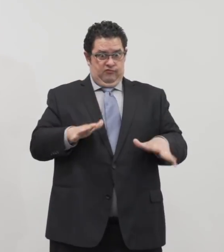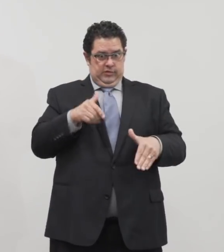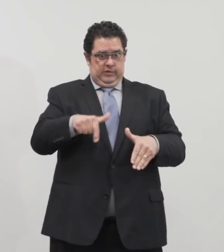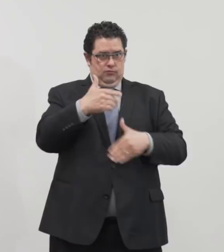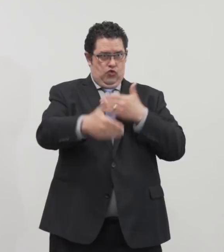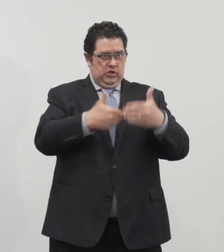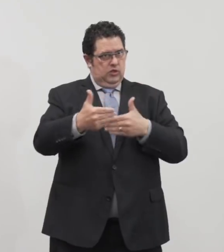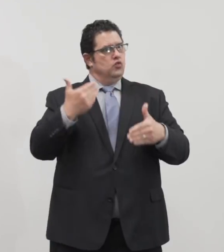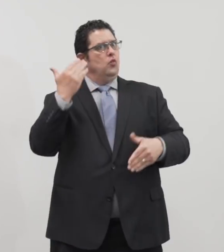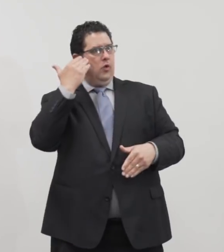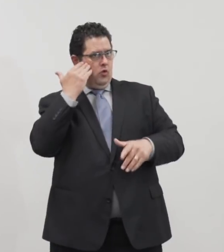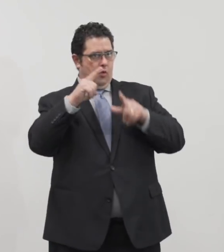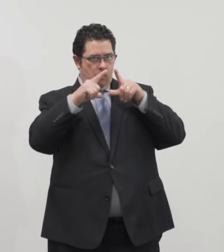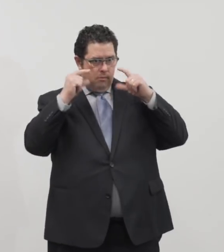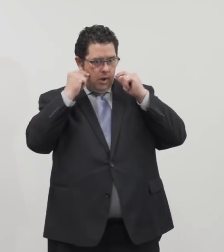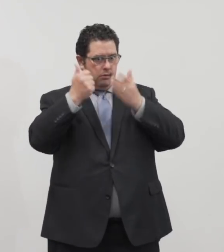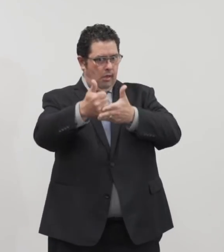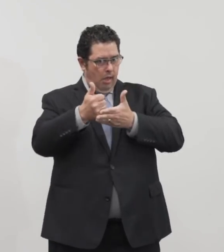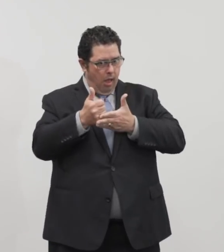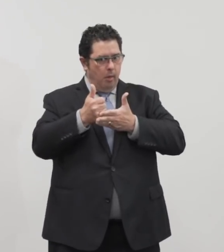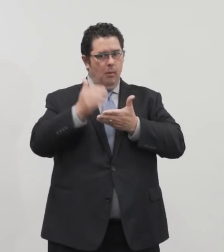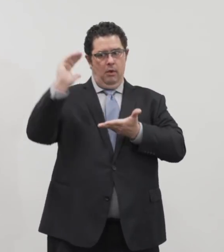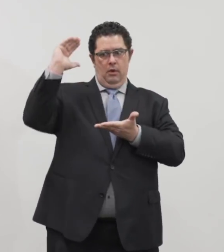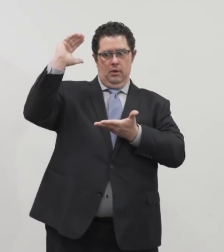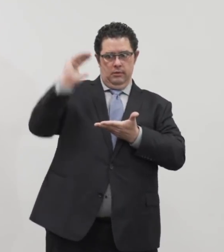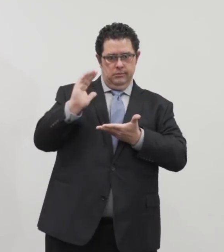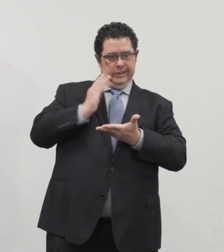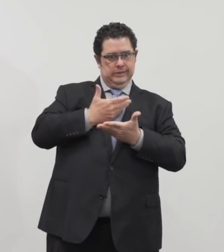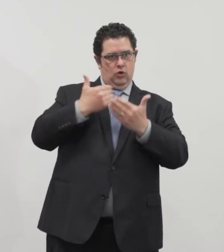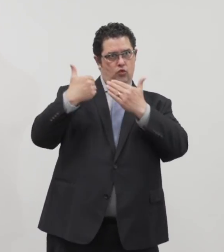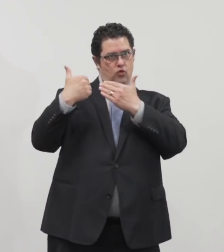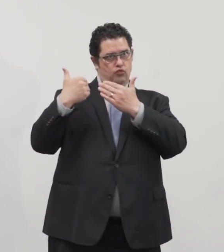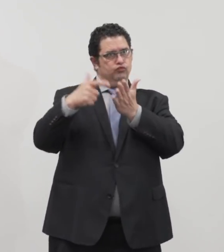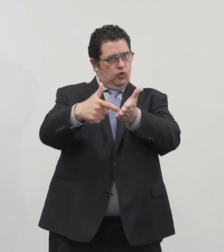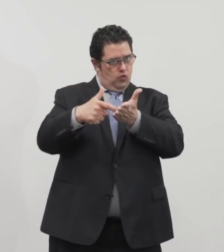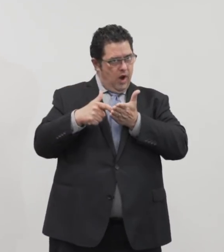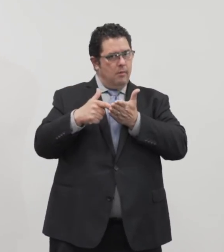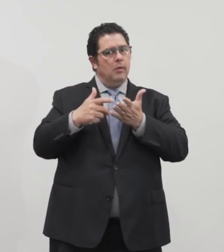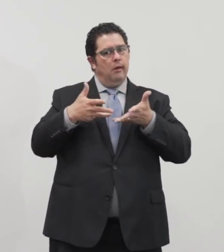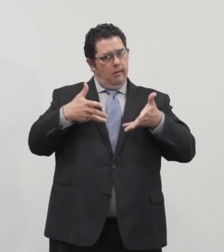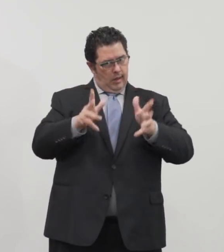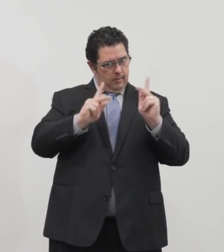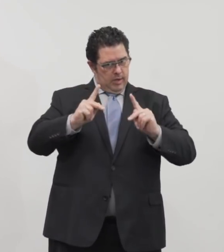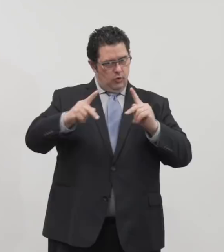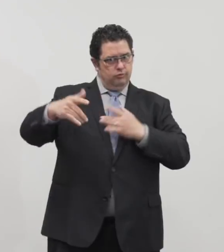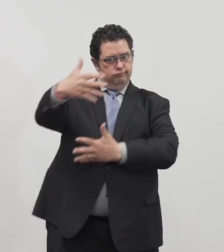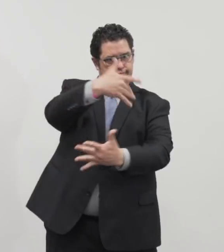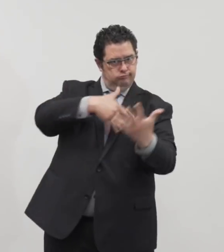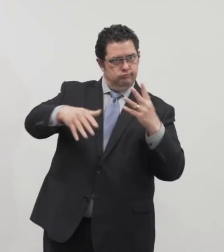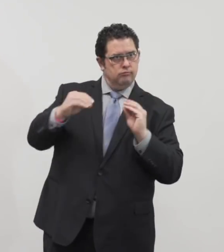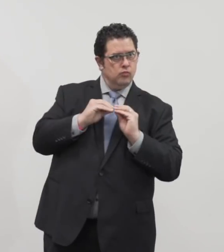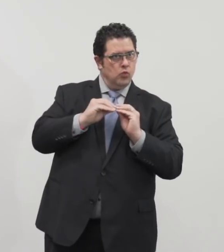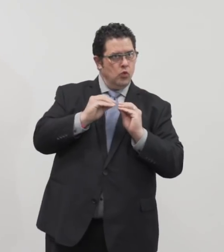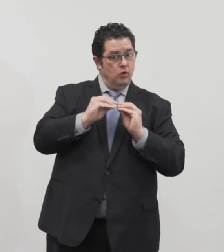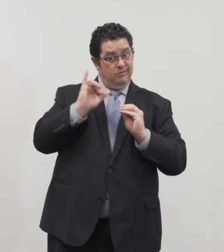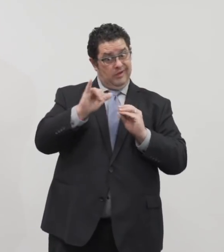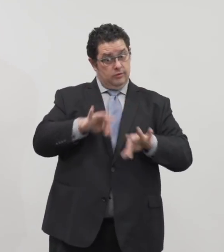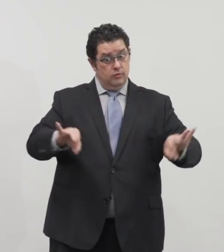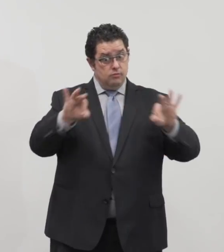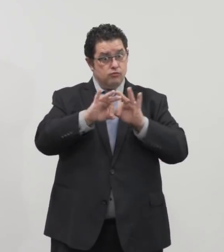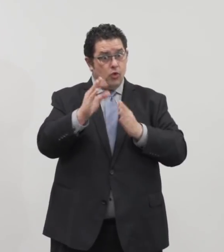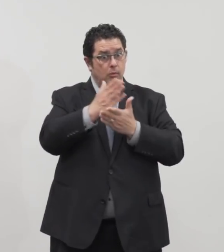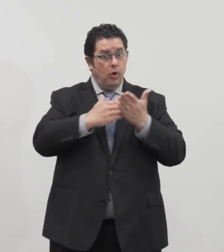We know that masks help us ease our requirements and allow people to move about more frequently. And it's a very important part of our process.